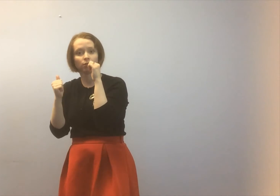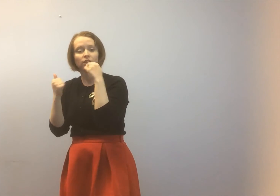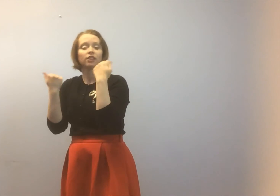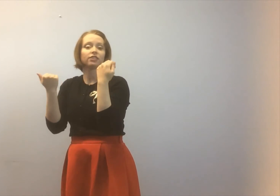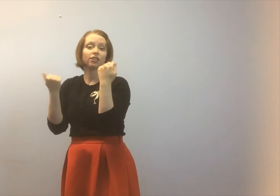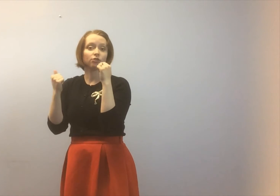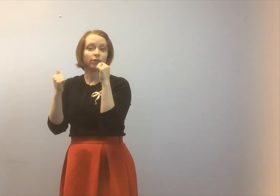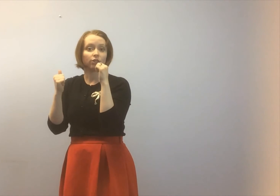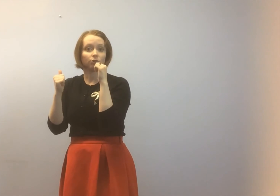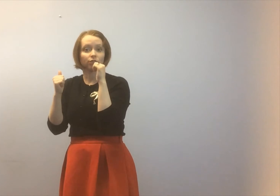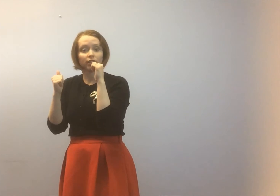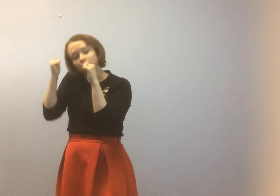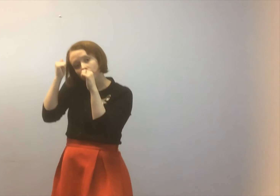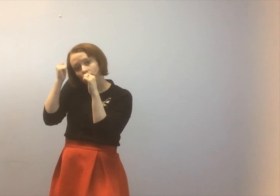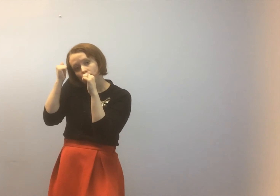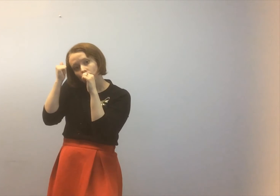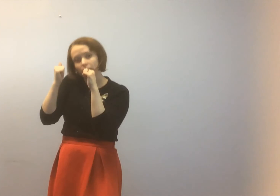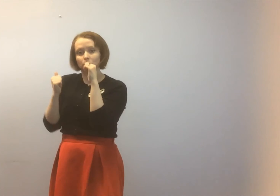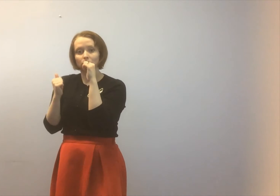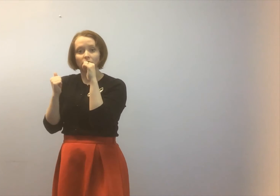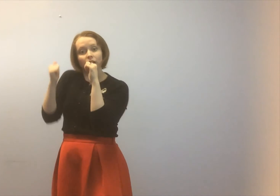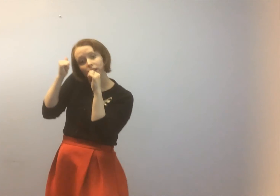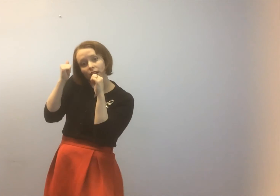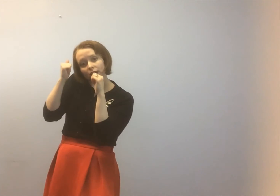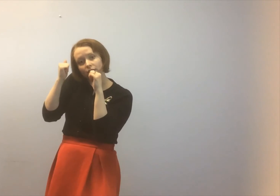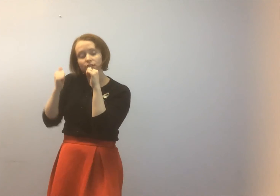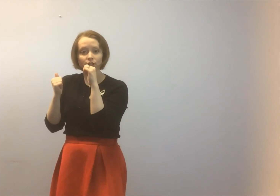say they're doing it three you can walk a lot more easier